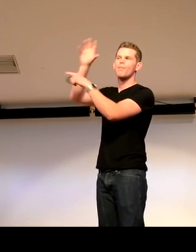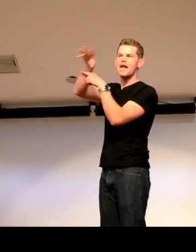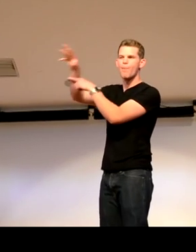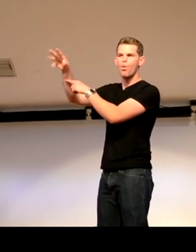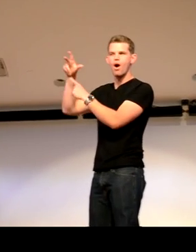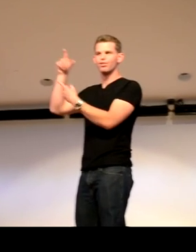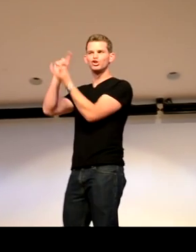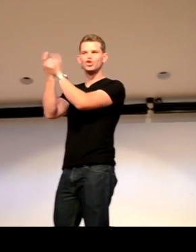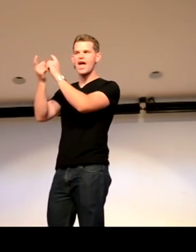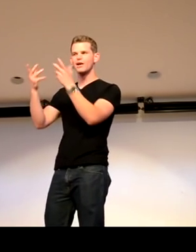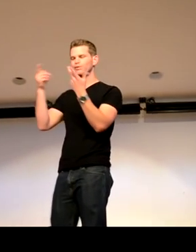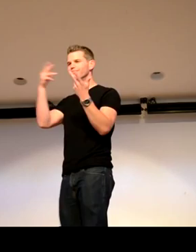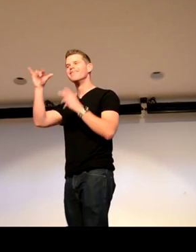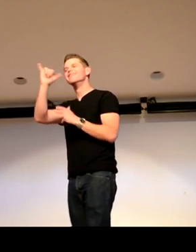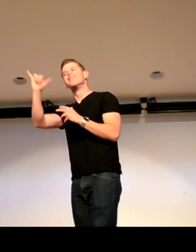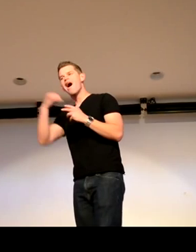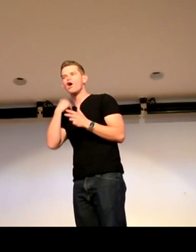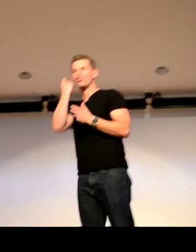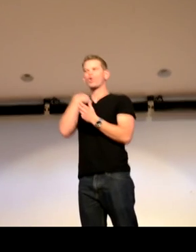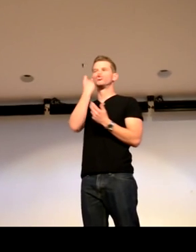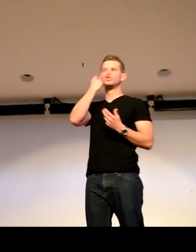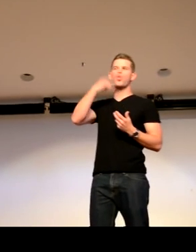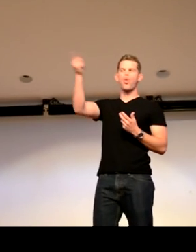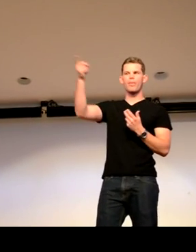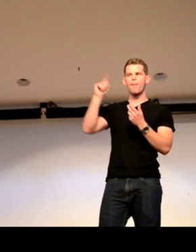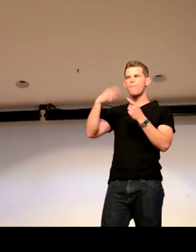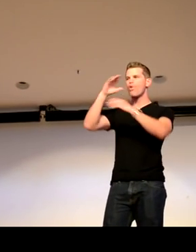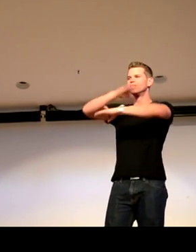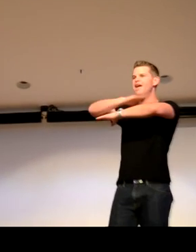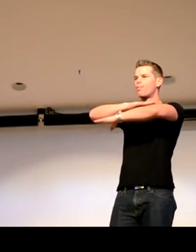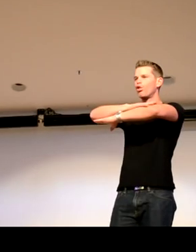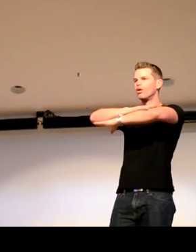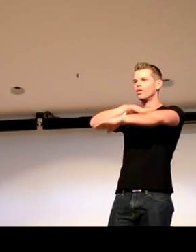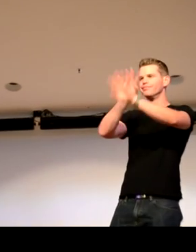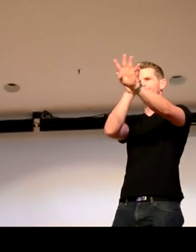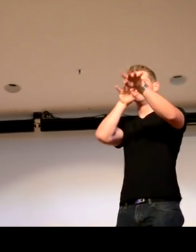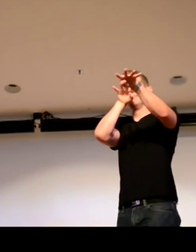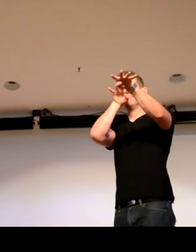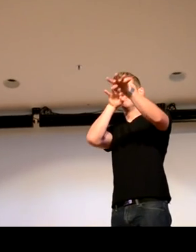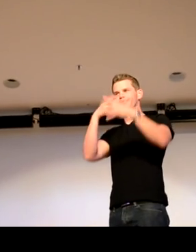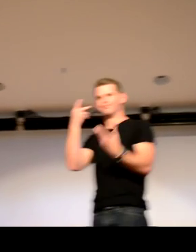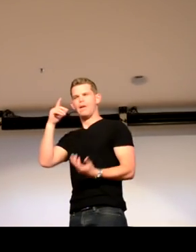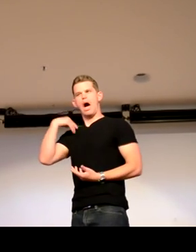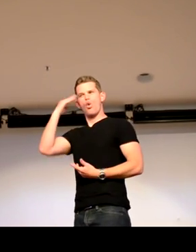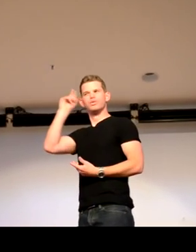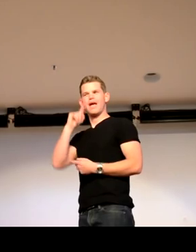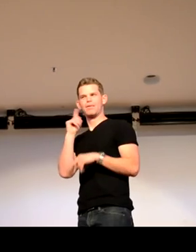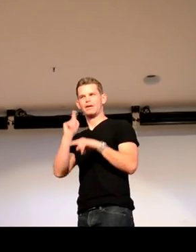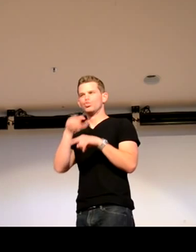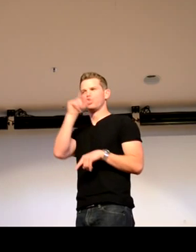we do try to talk to them and sometimes it's just a matter of the camera angles off or you know sometimes